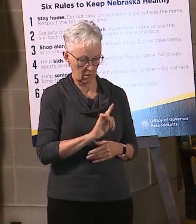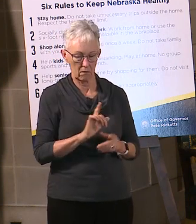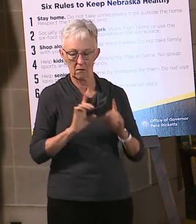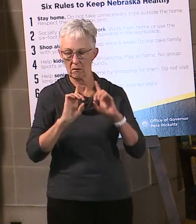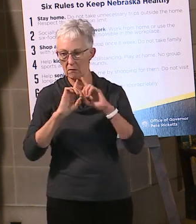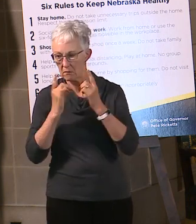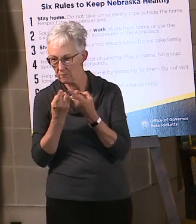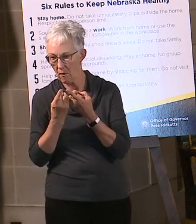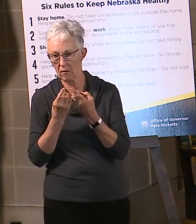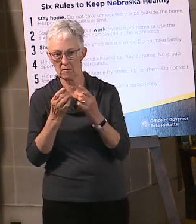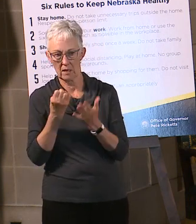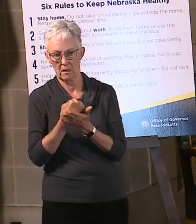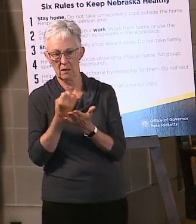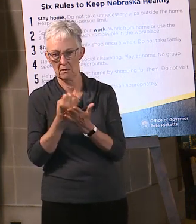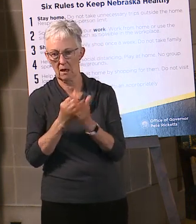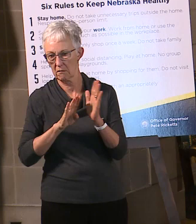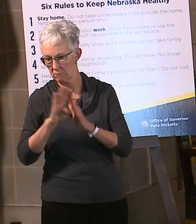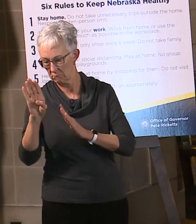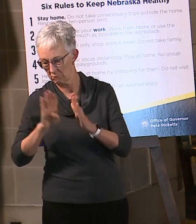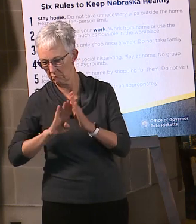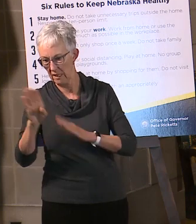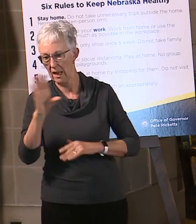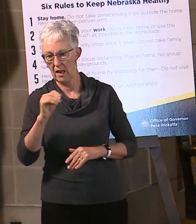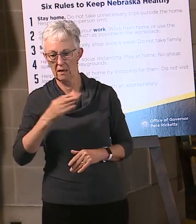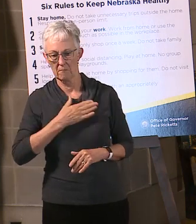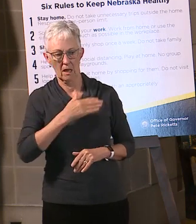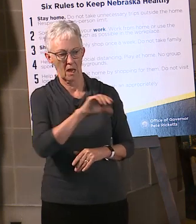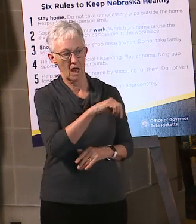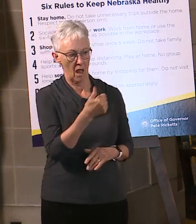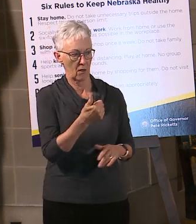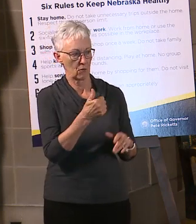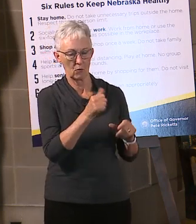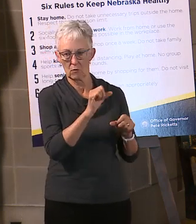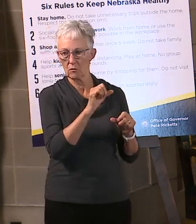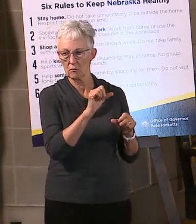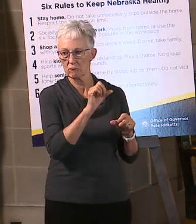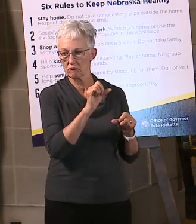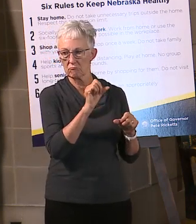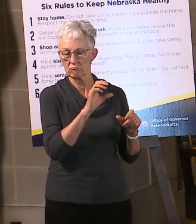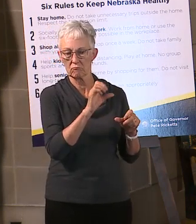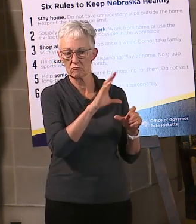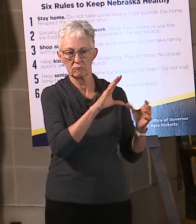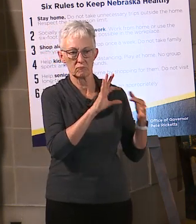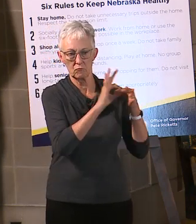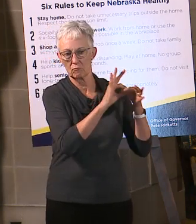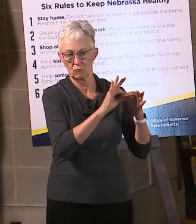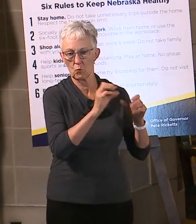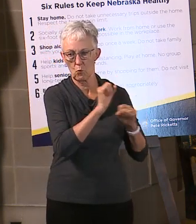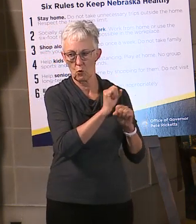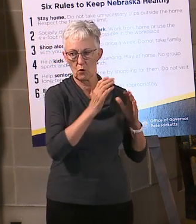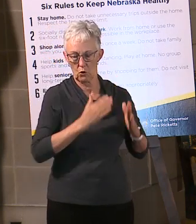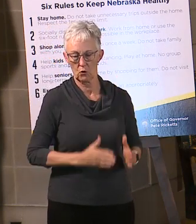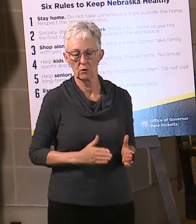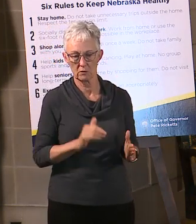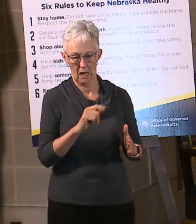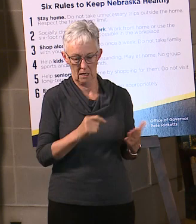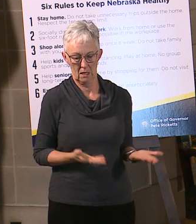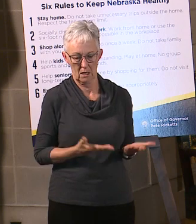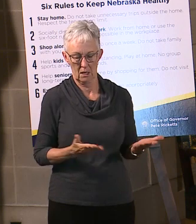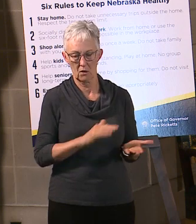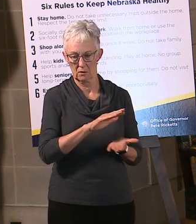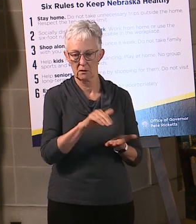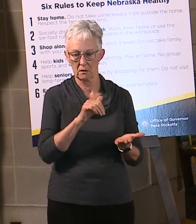Development, and my colleagues at the University of Nebraska, at UNO, the Center for Public Affairs Research,